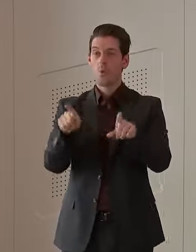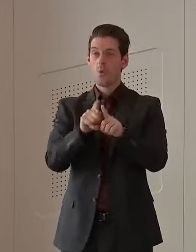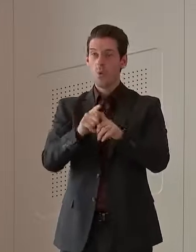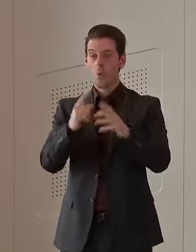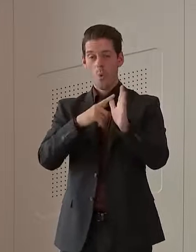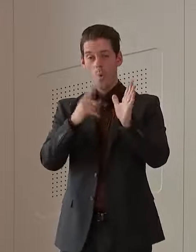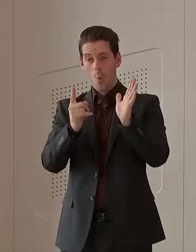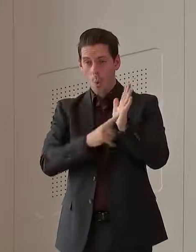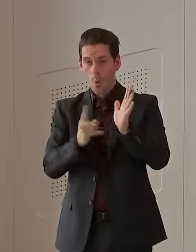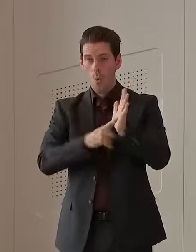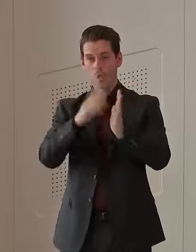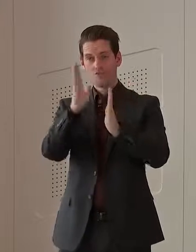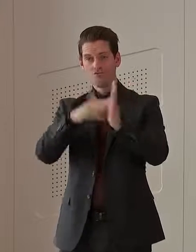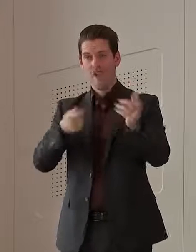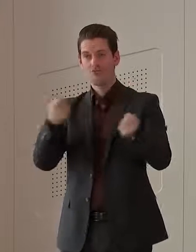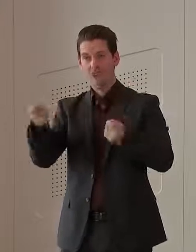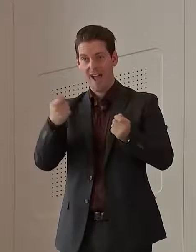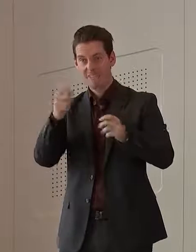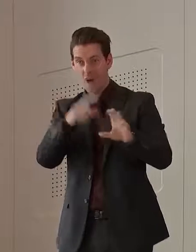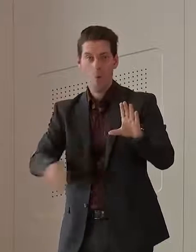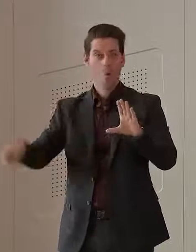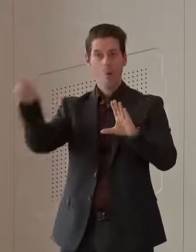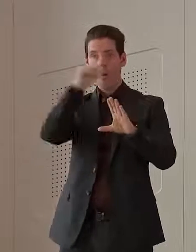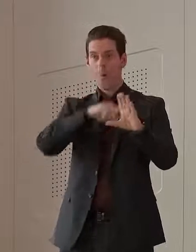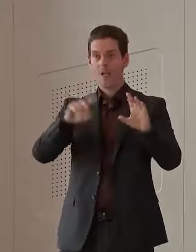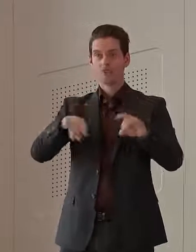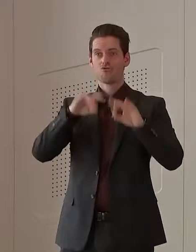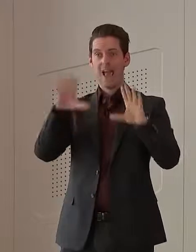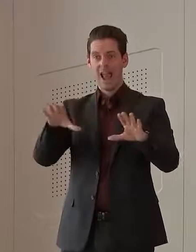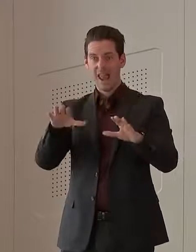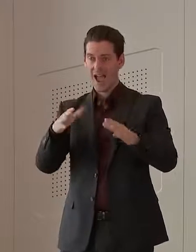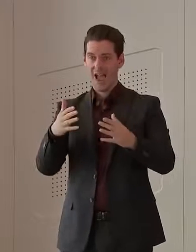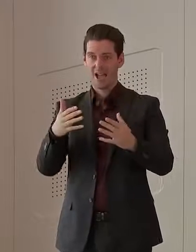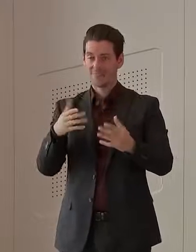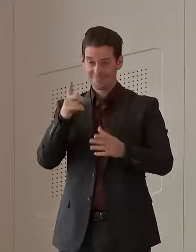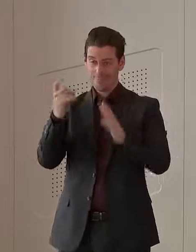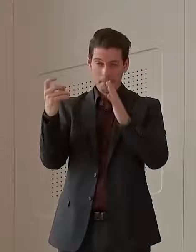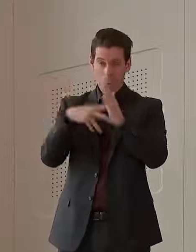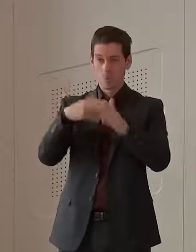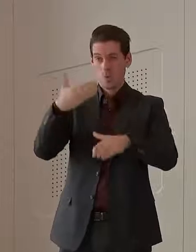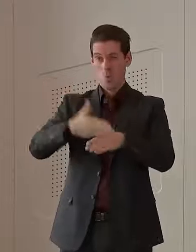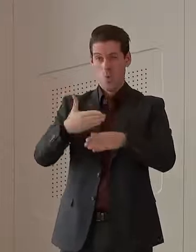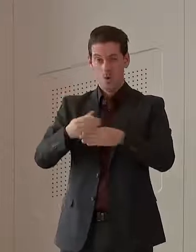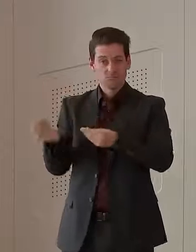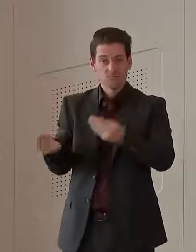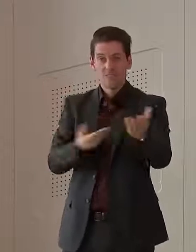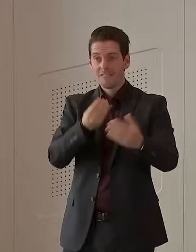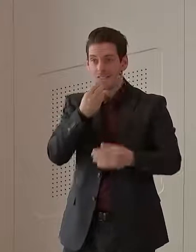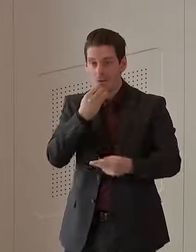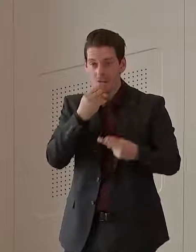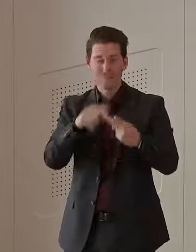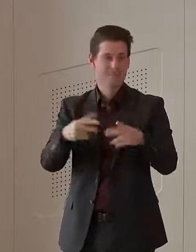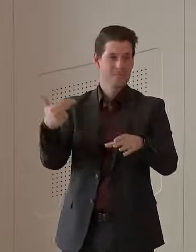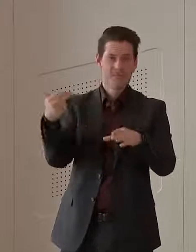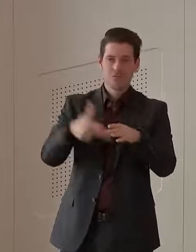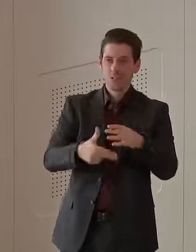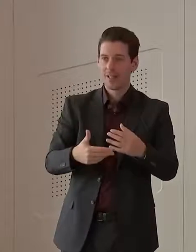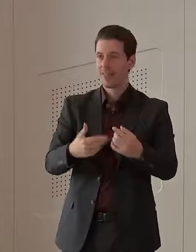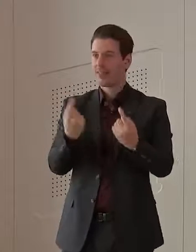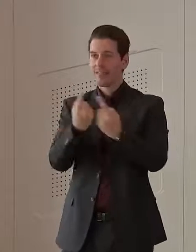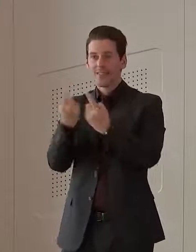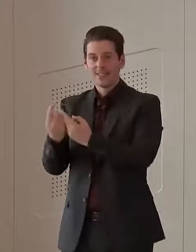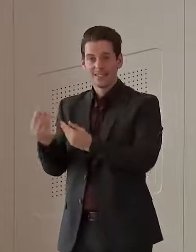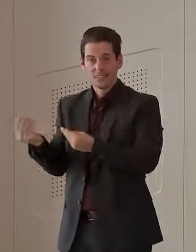who are out there going around Australia moving our necessities, food, fuel, goods,